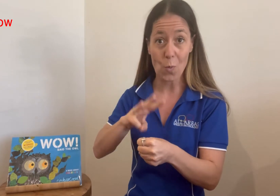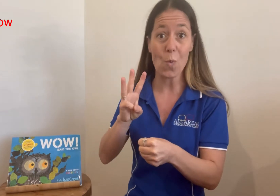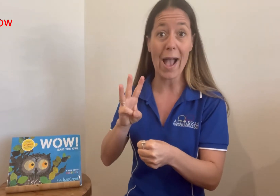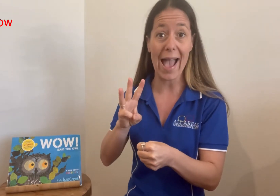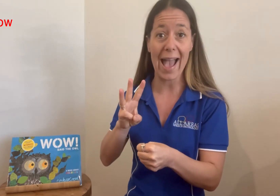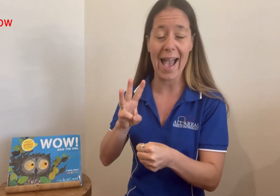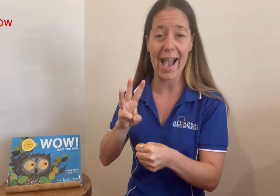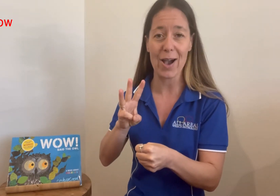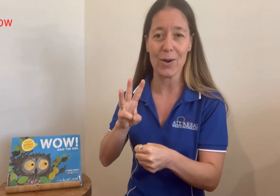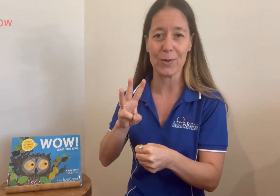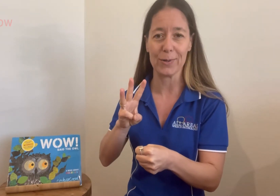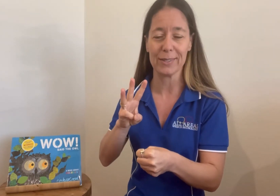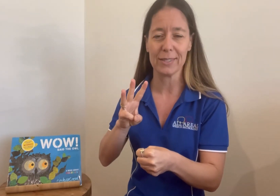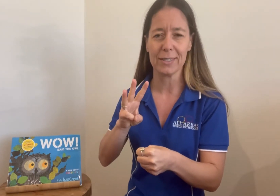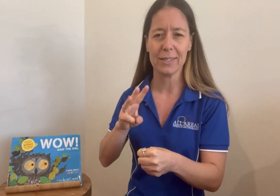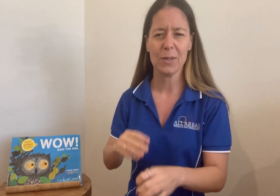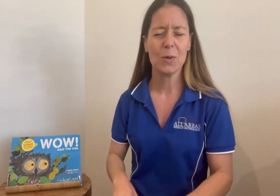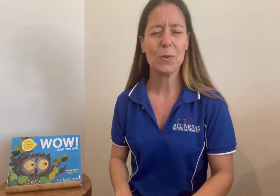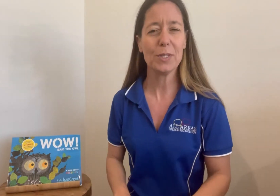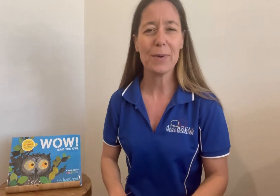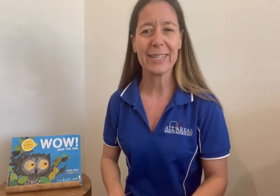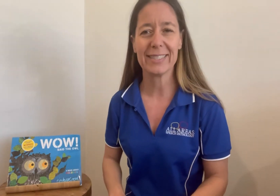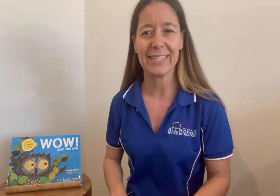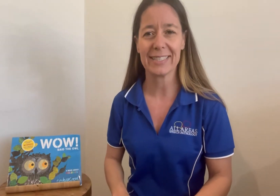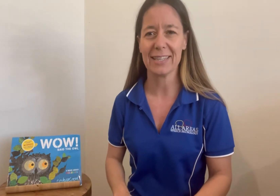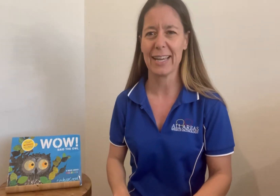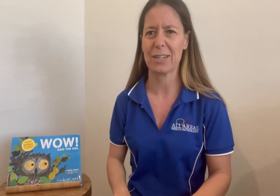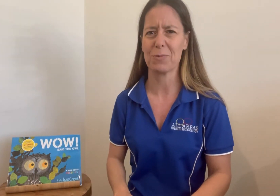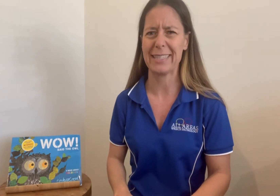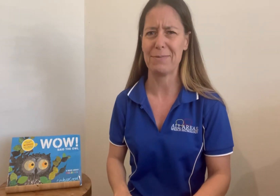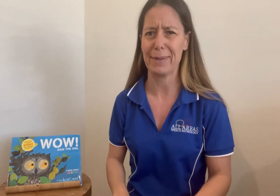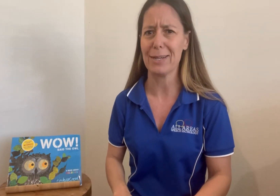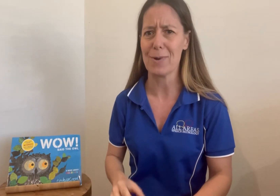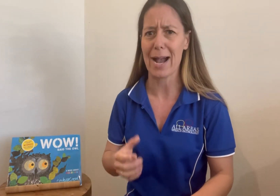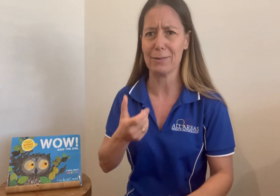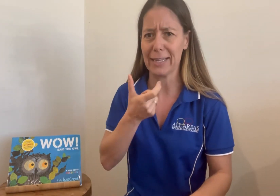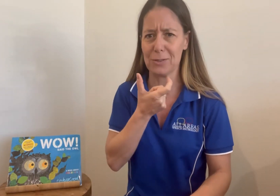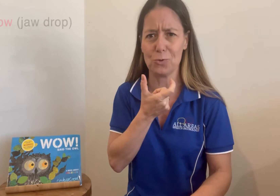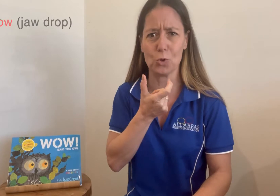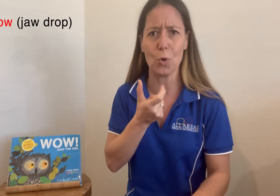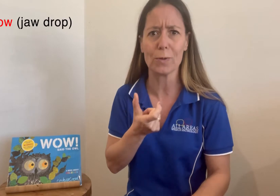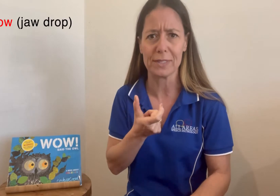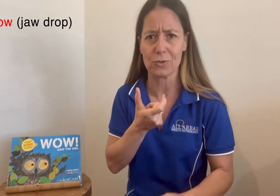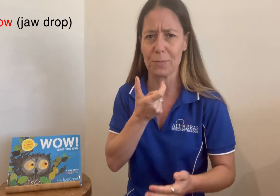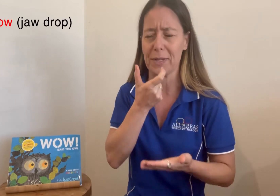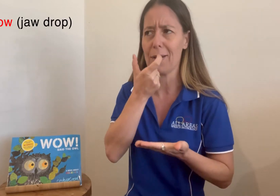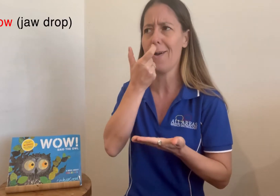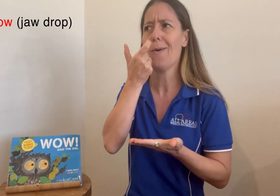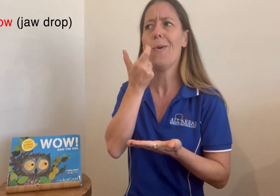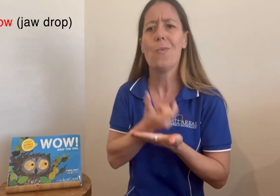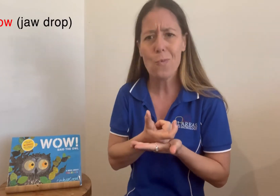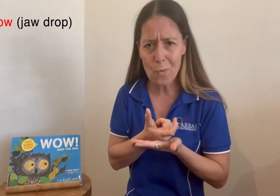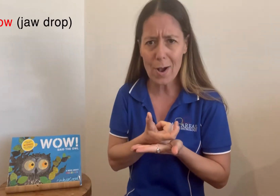wow. Or you might see it done like a really big wow, like your jaw is dropping. Wow.